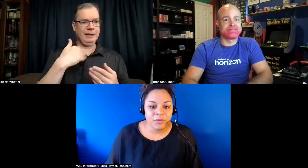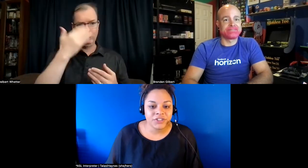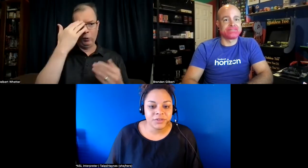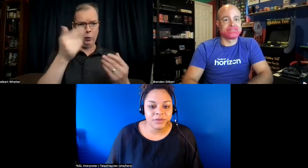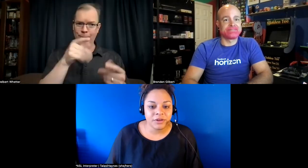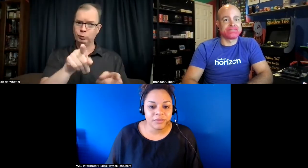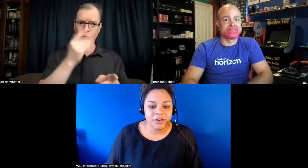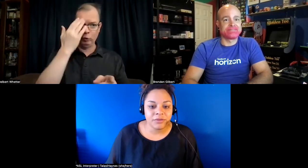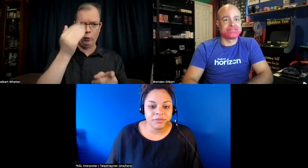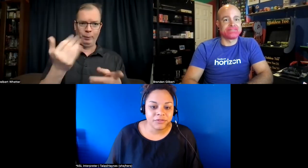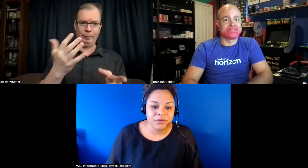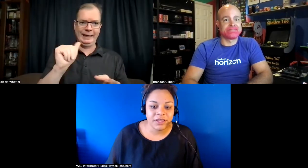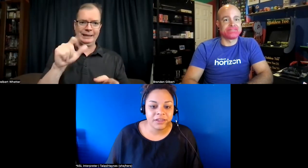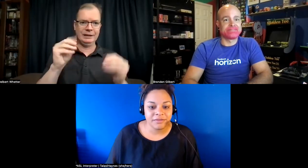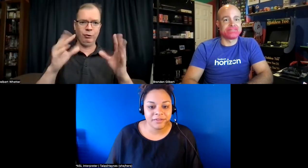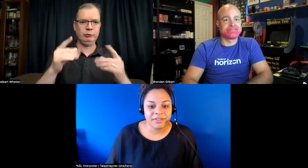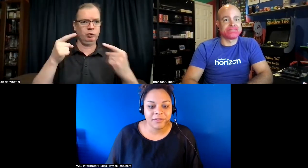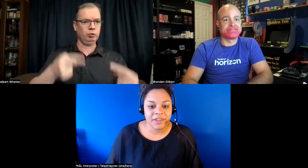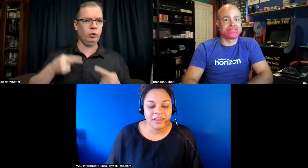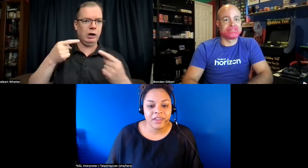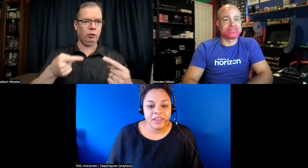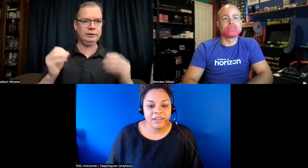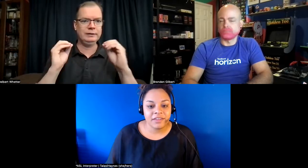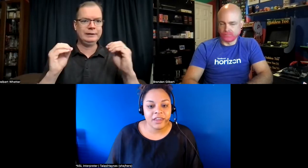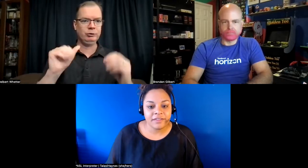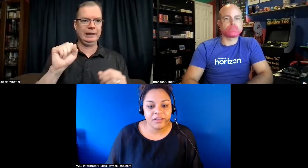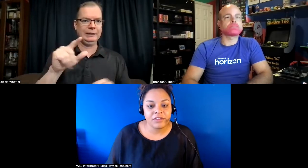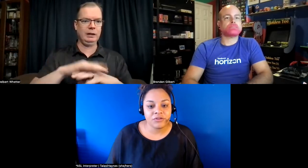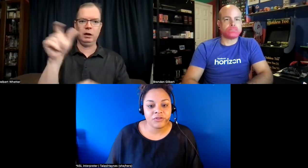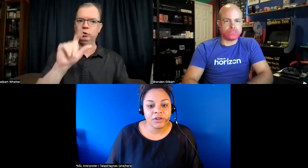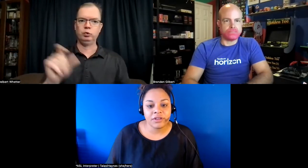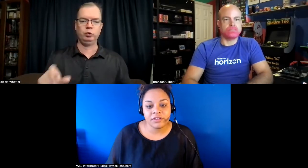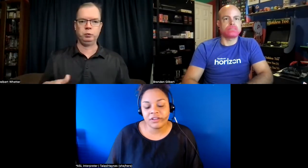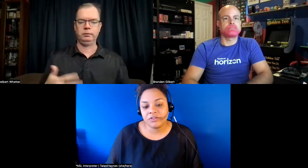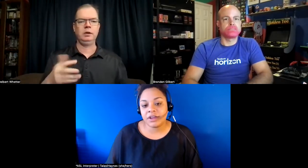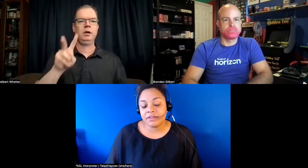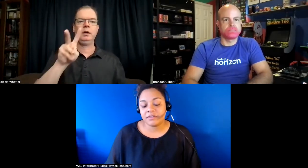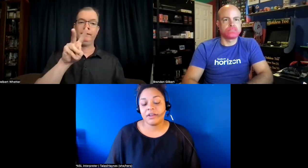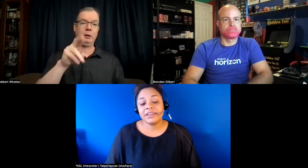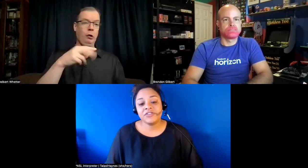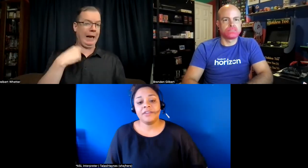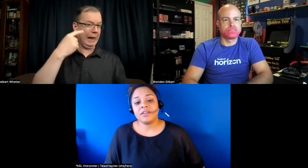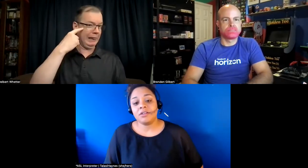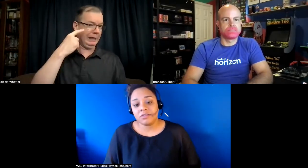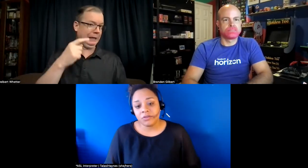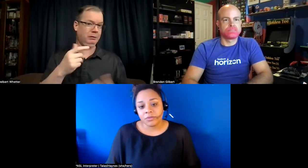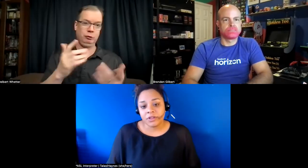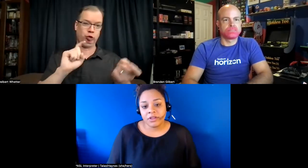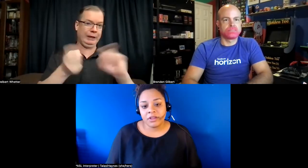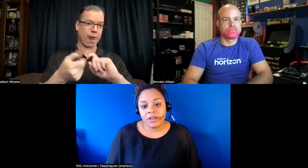watching um you know 2d it seems like and i see asl teachers struggling to teach your as teach asl on zoom um